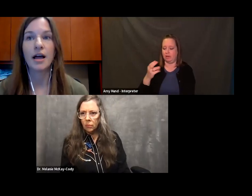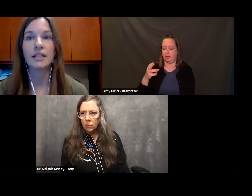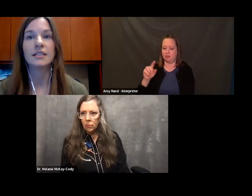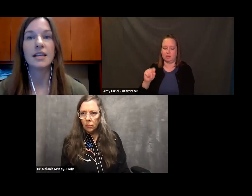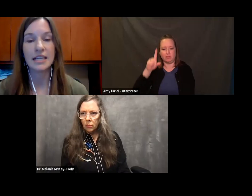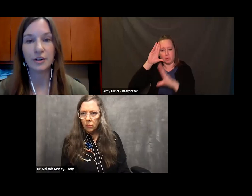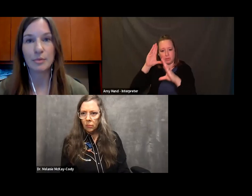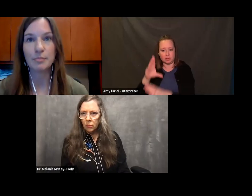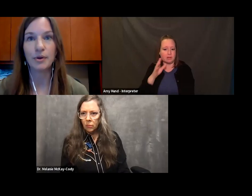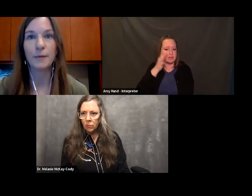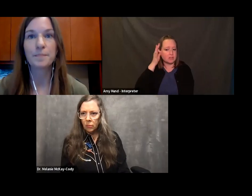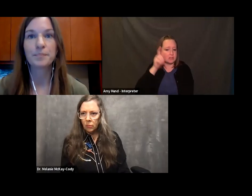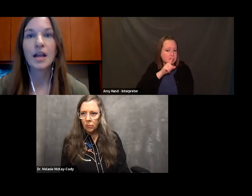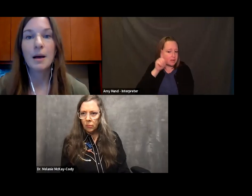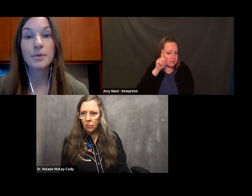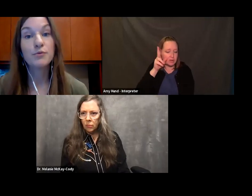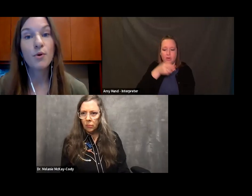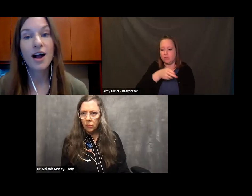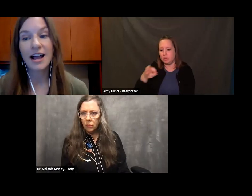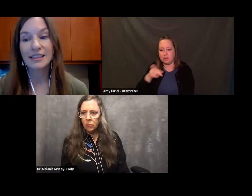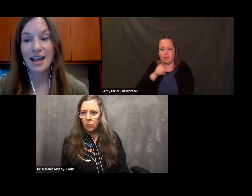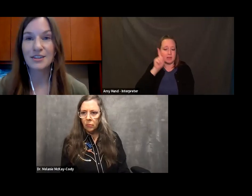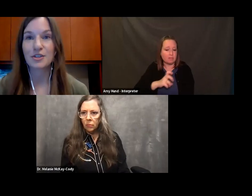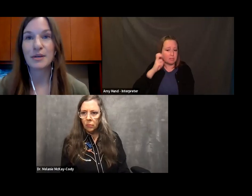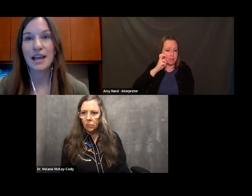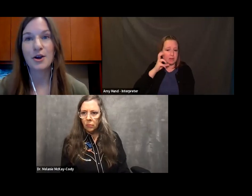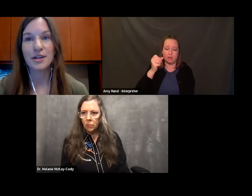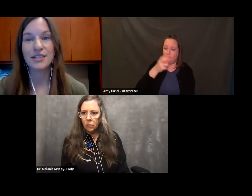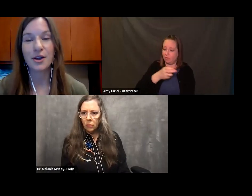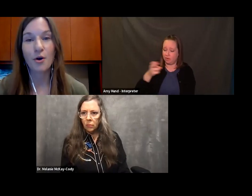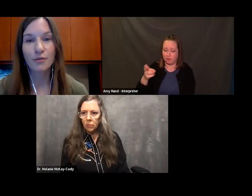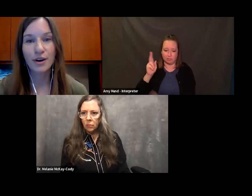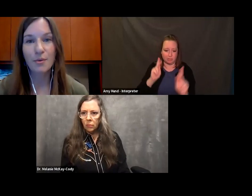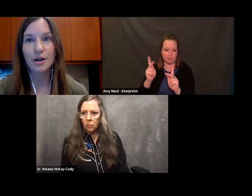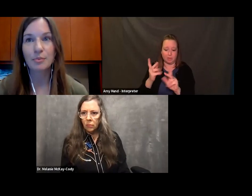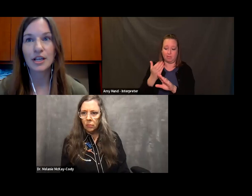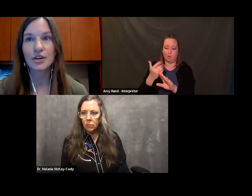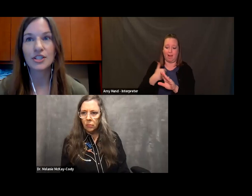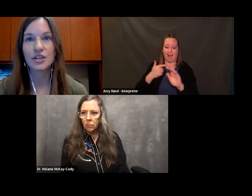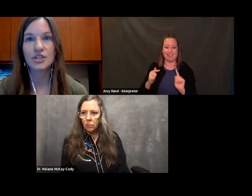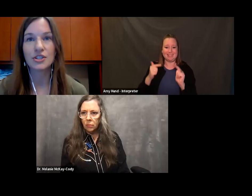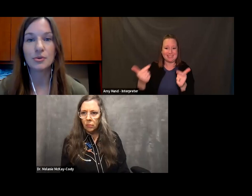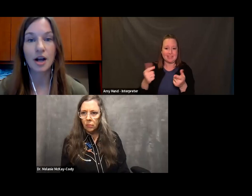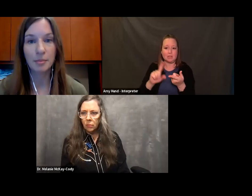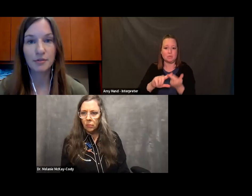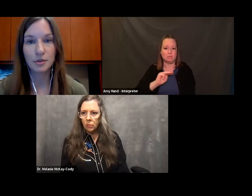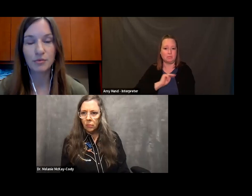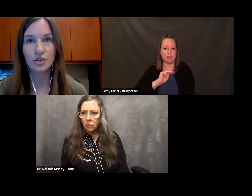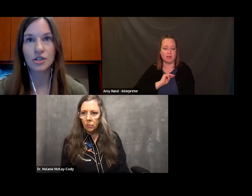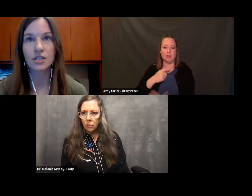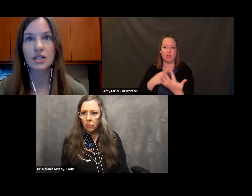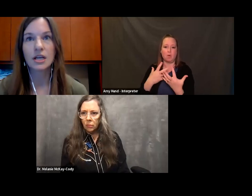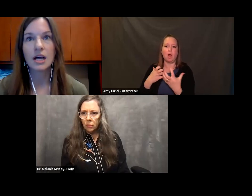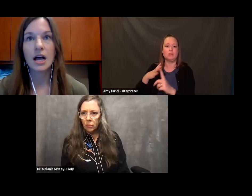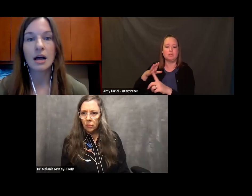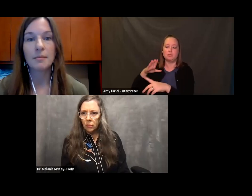and deaf-blind and hearing people. Before I let Dr. McKay Cody take over, I want to bring your attention to a couple of Zoom